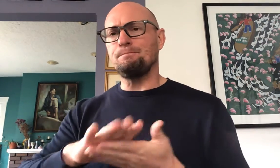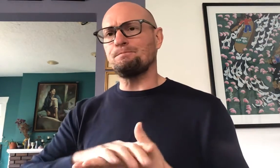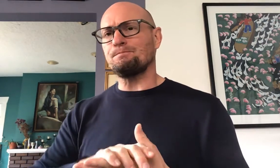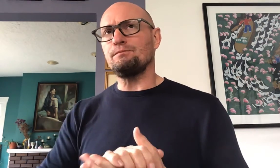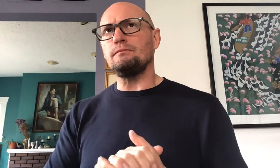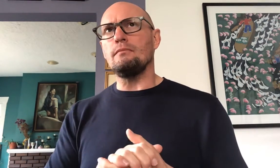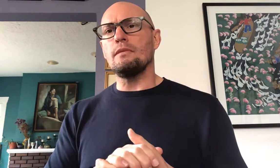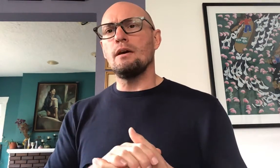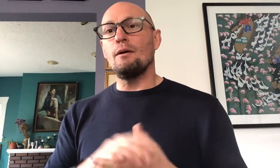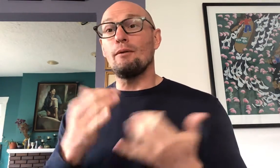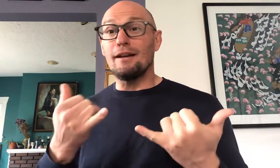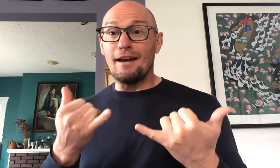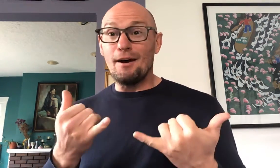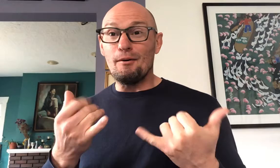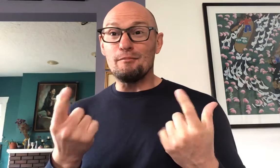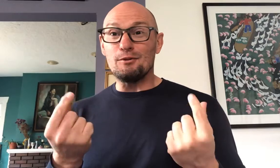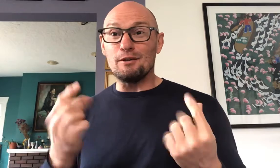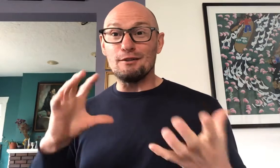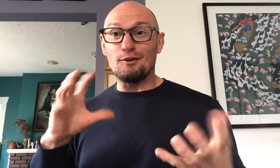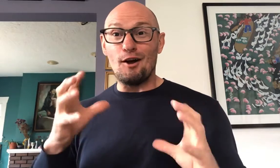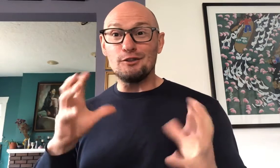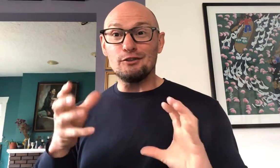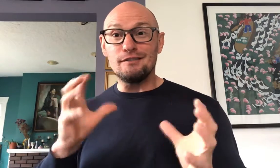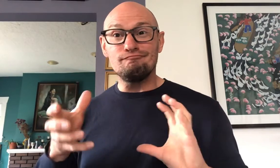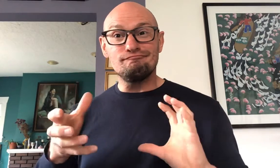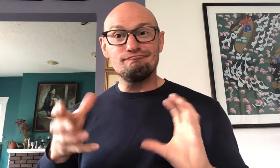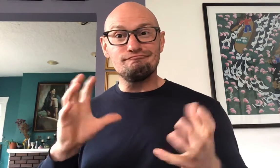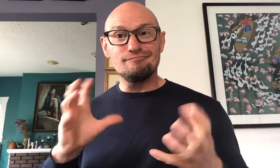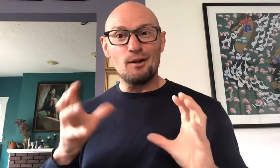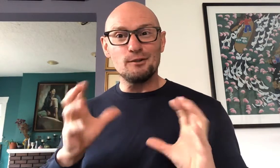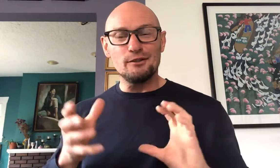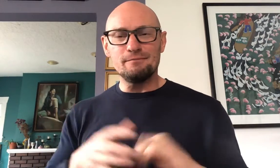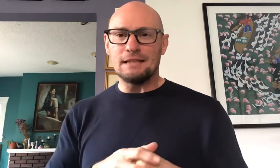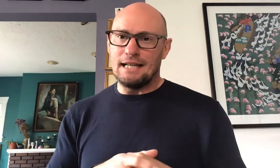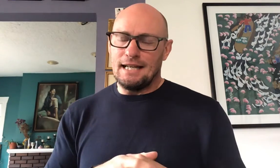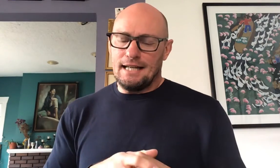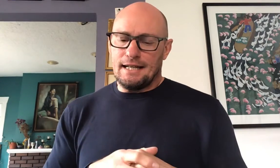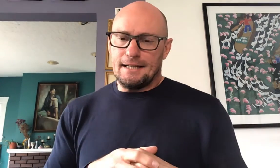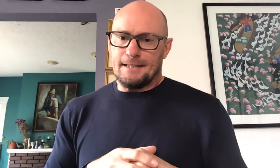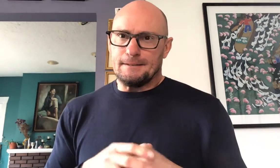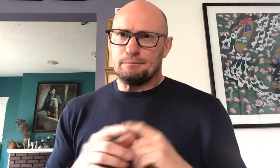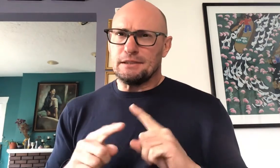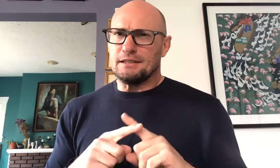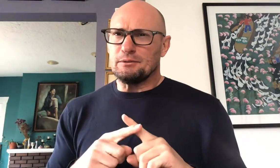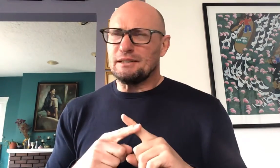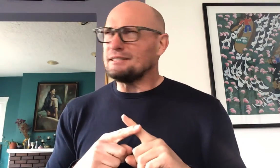right now I'm doing laundry um so I